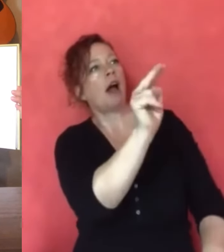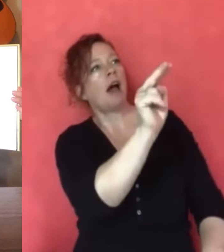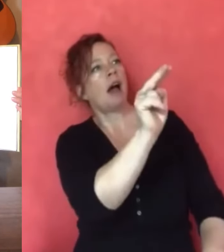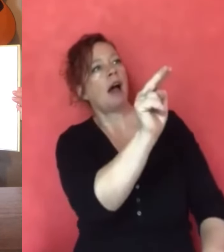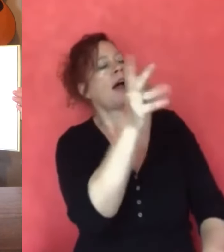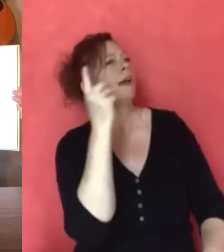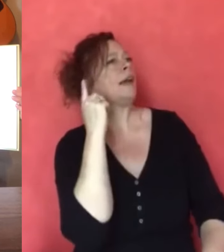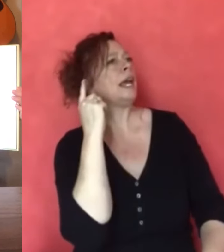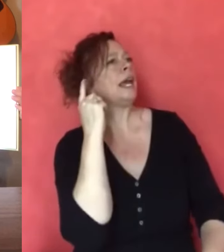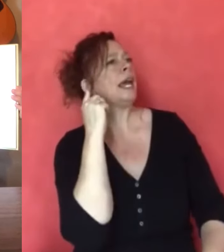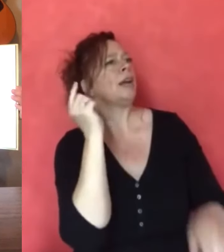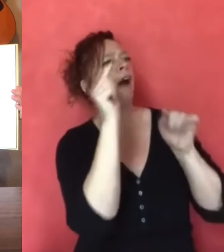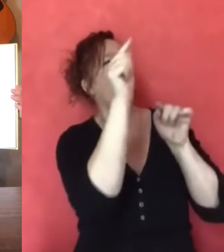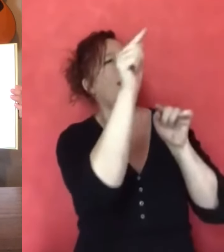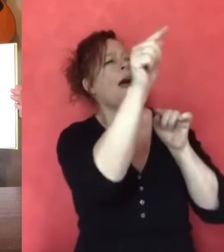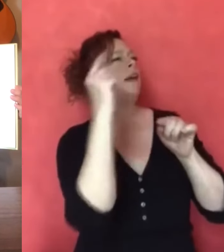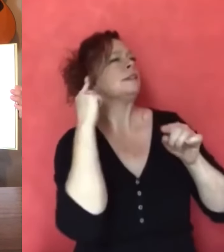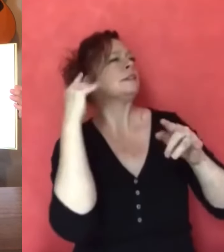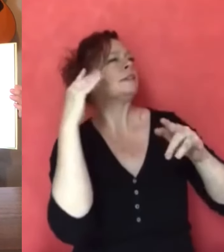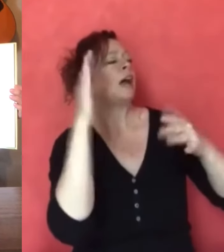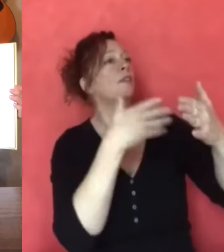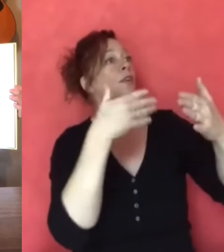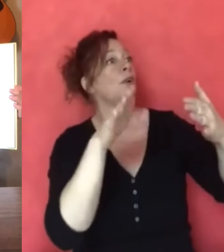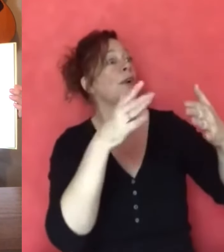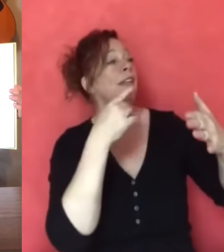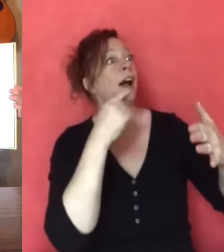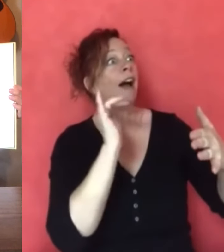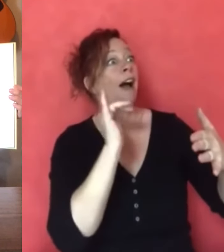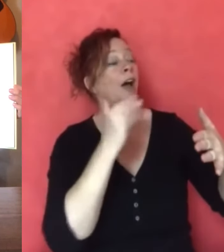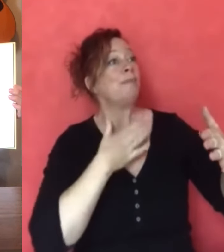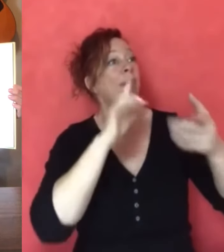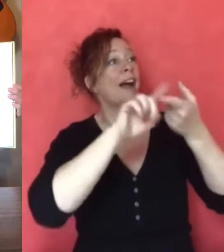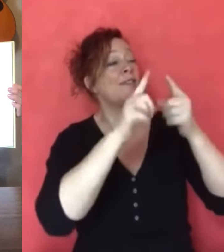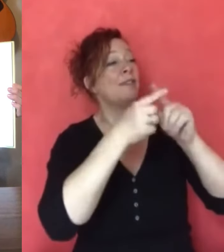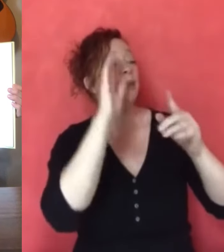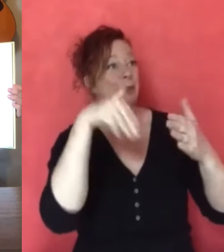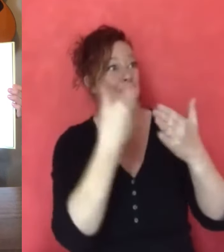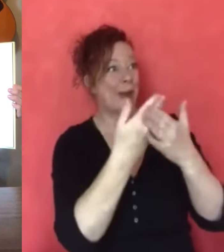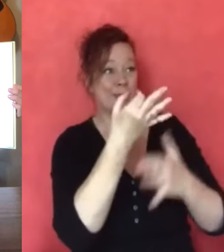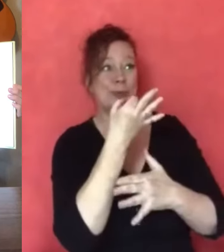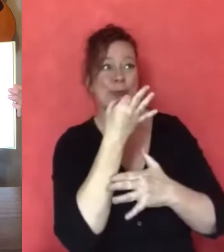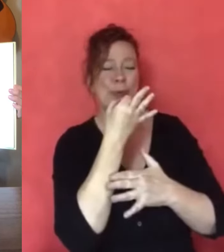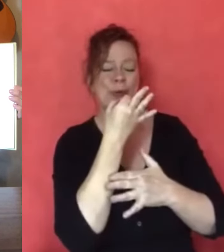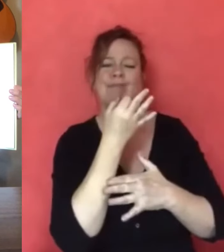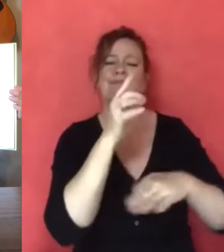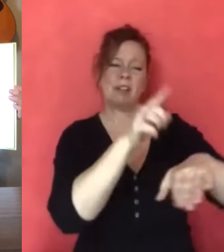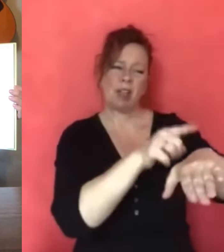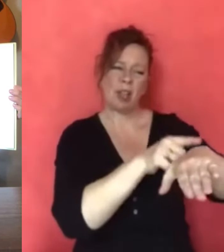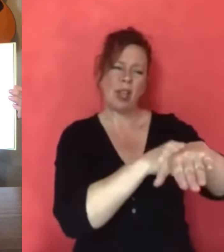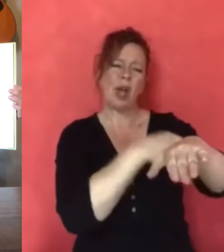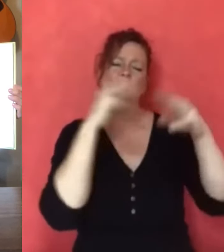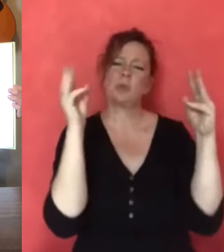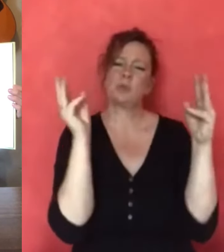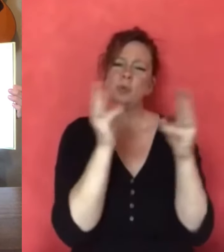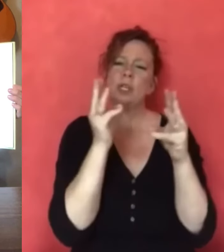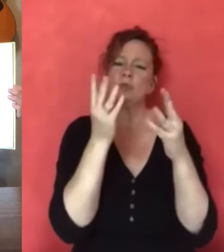He hears a faint and distant tune and says, my friend will be here soon. It's been a long